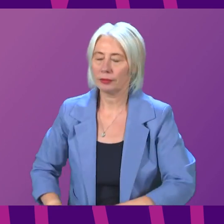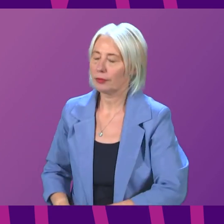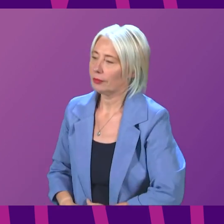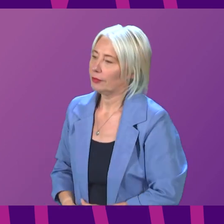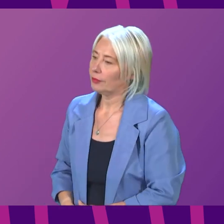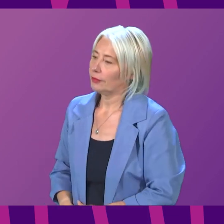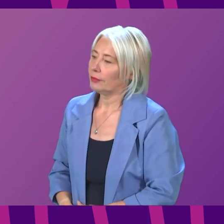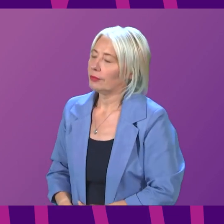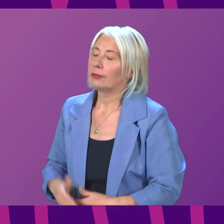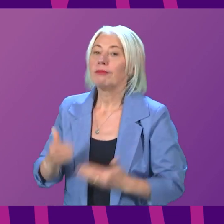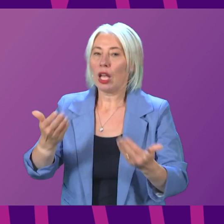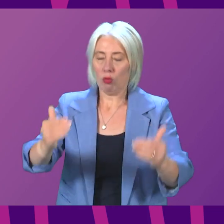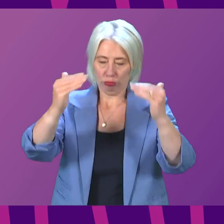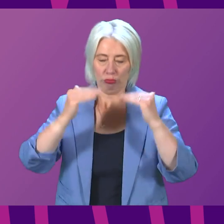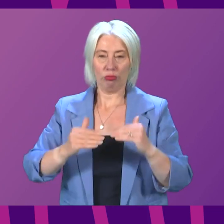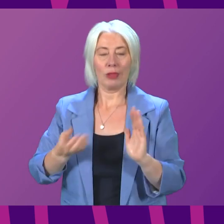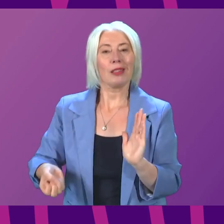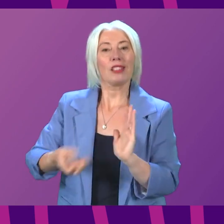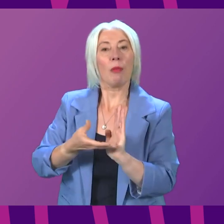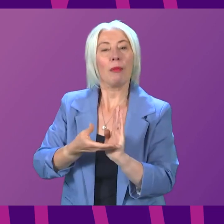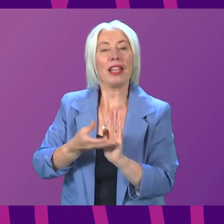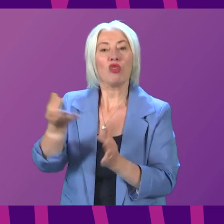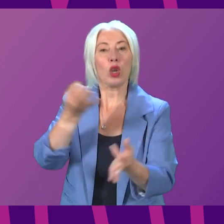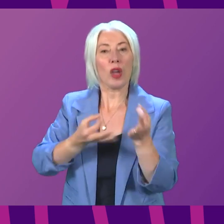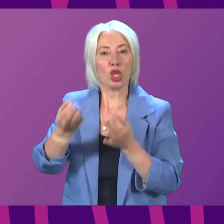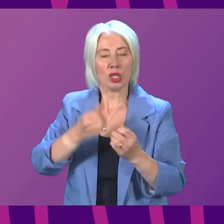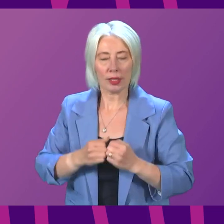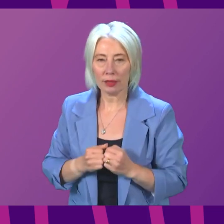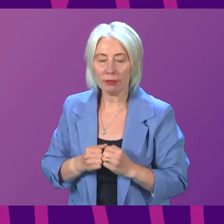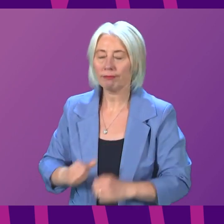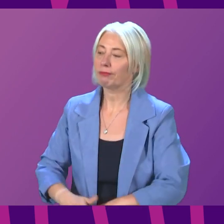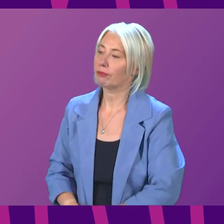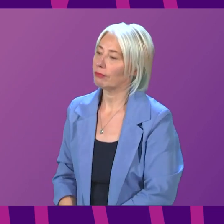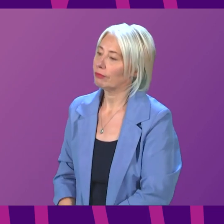I move to supplementary questions, and I call Stuart Macmillan.